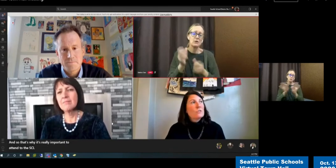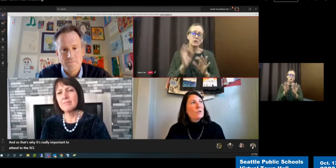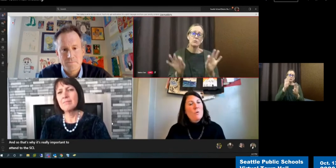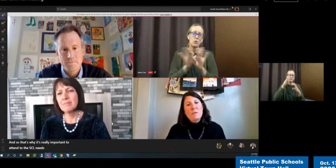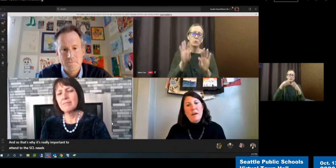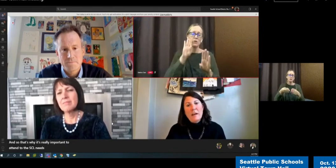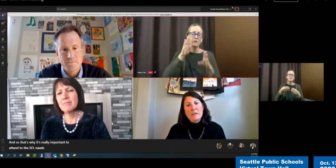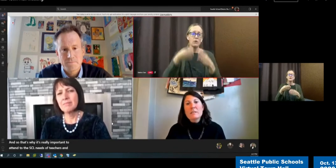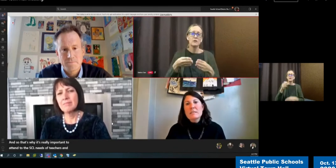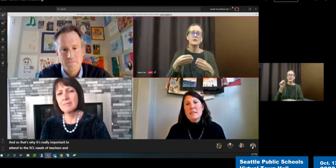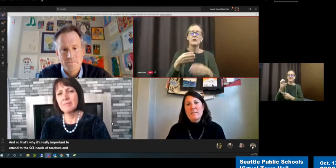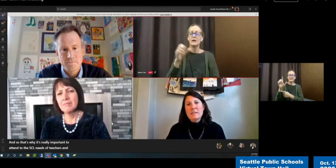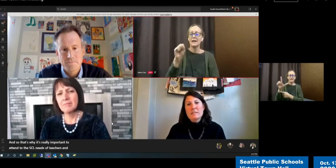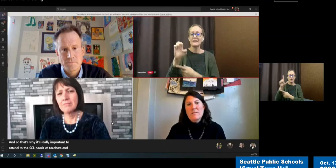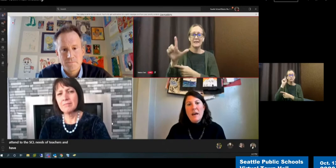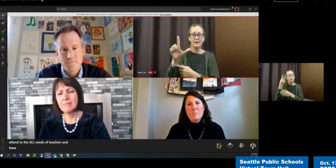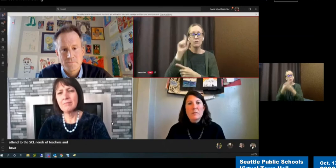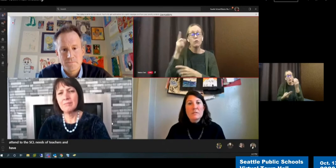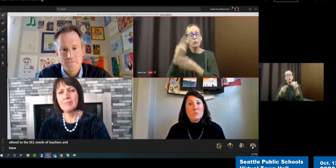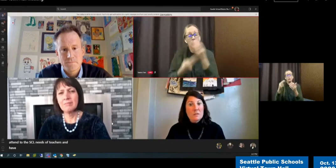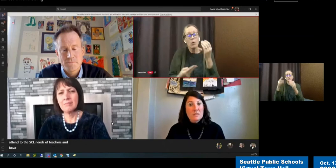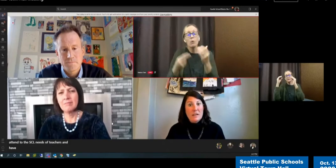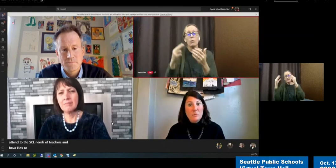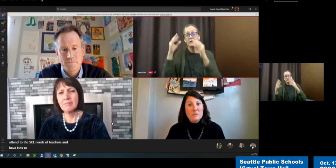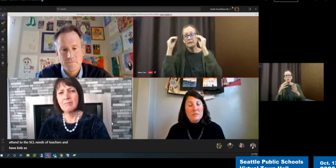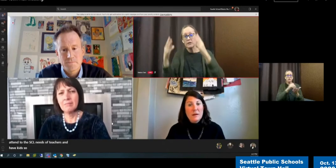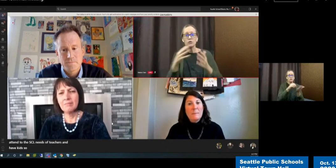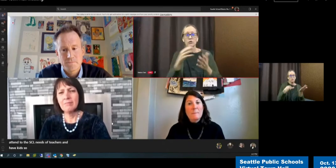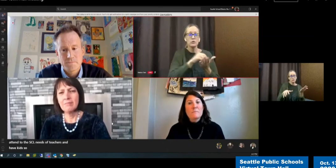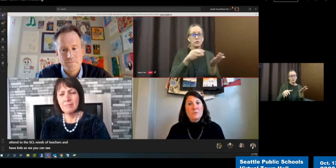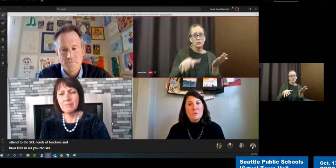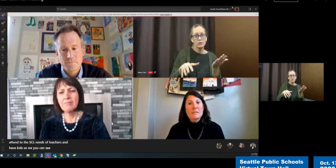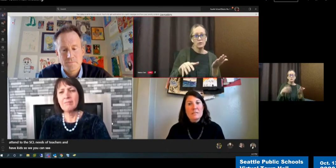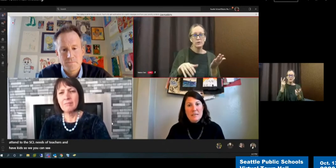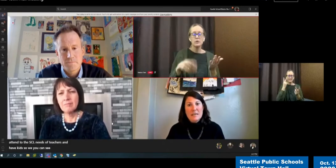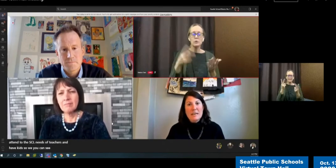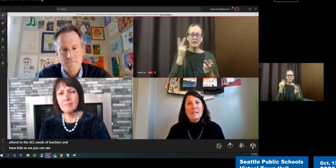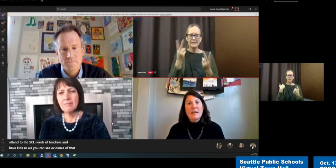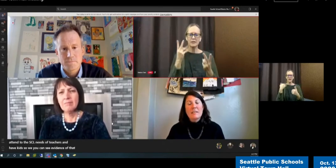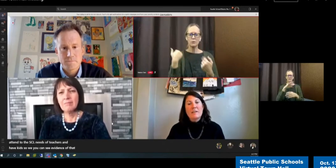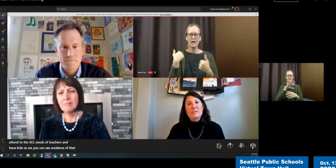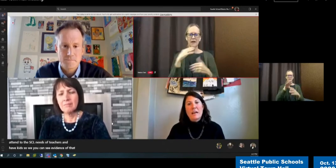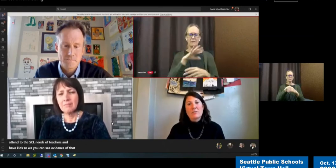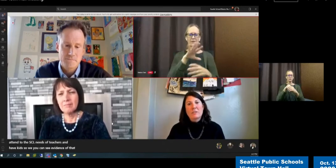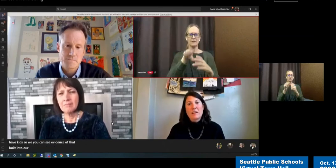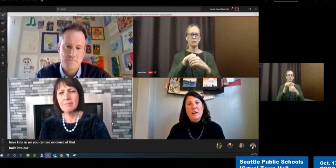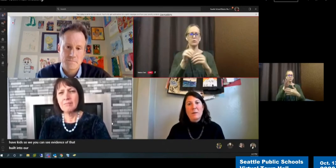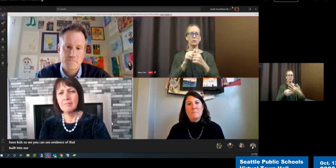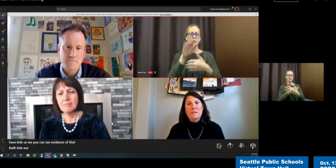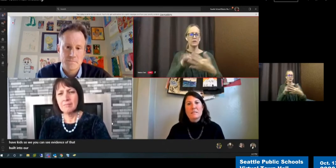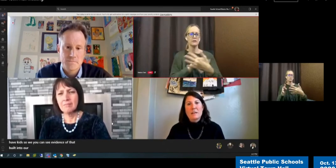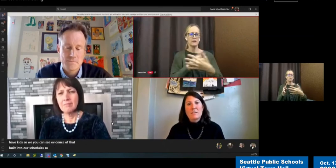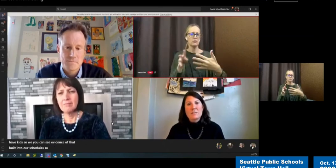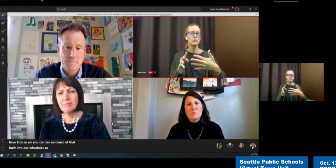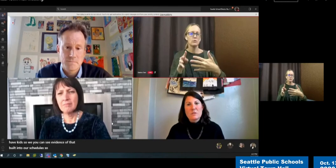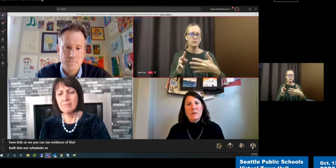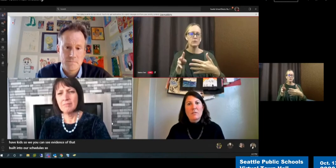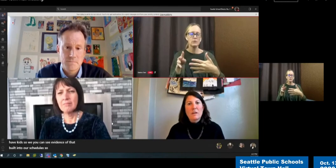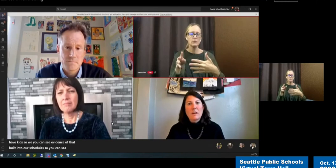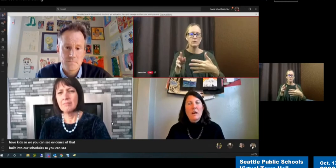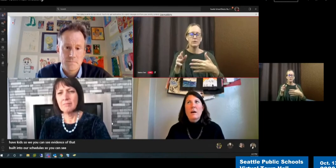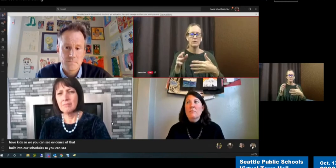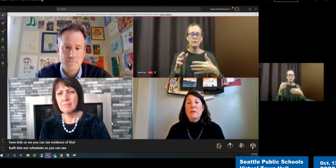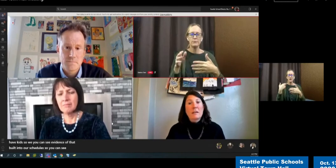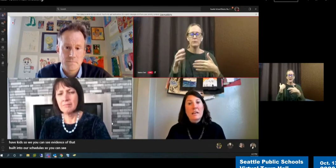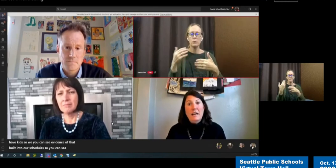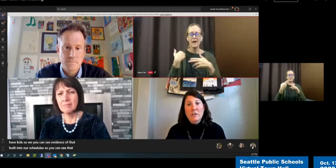So we've, you can see evidence of that built into our schedules. So you can see that there's actually inside of the schedule something called